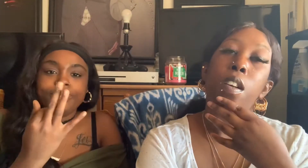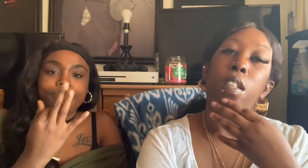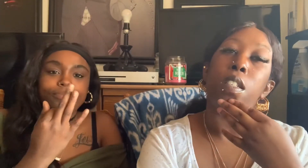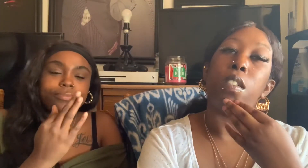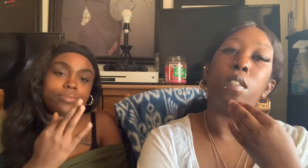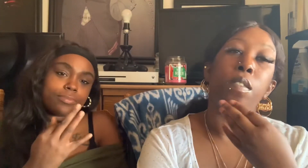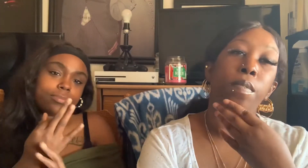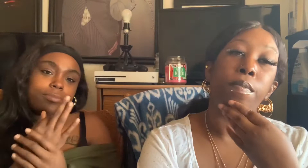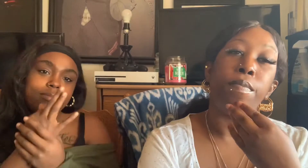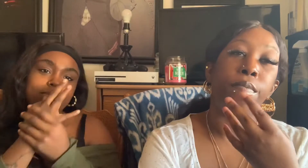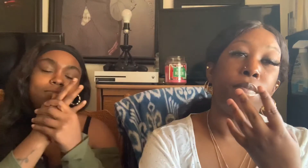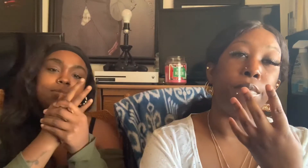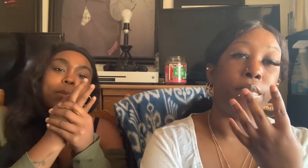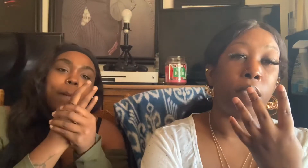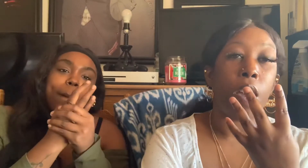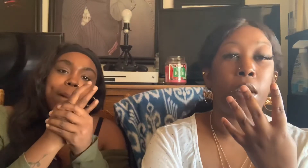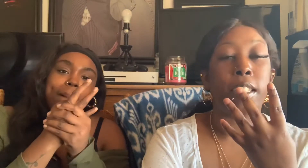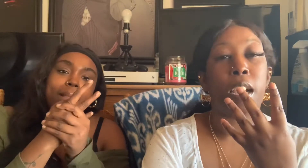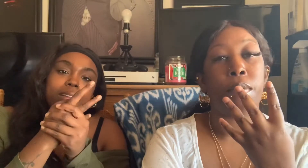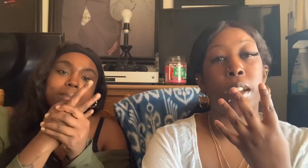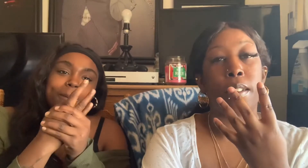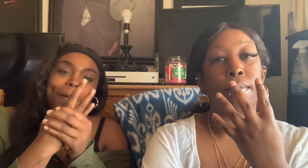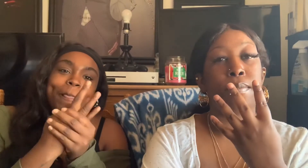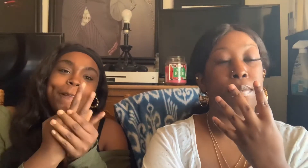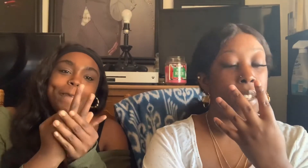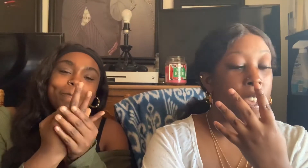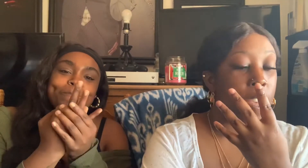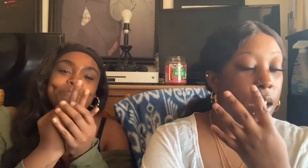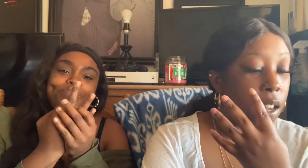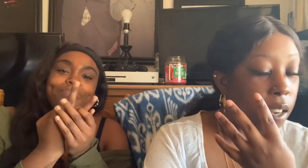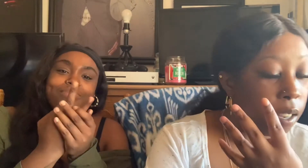I don't know. Hmm. I don't got time for that. Um.